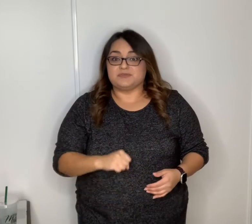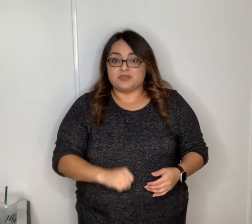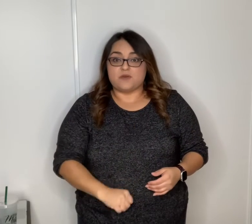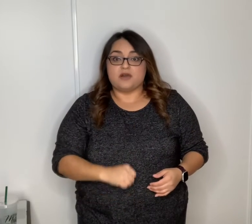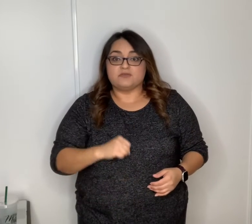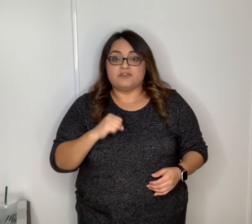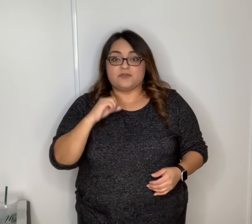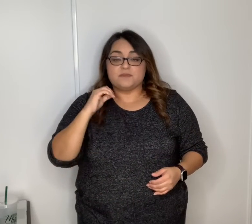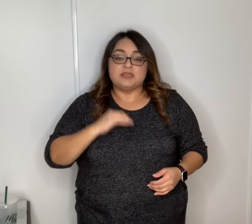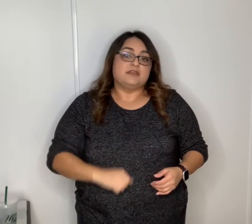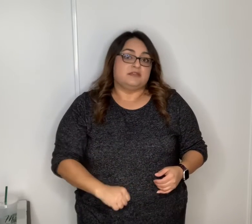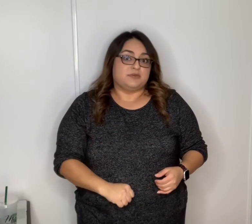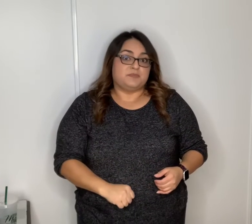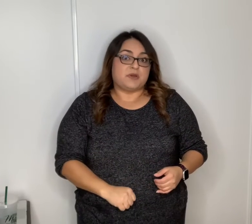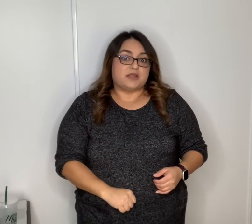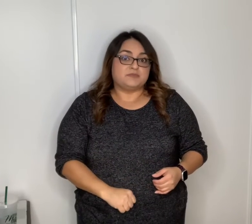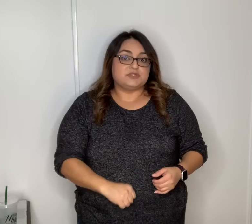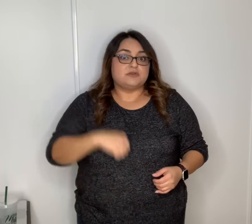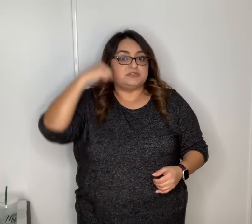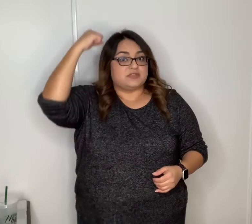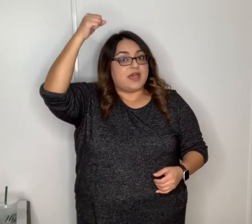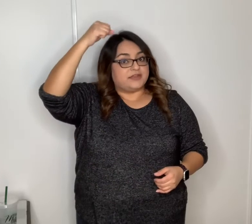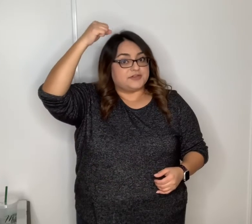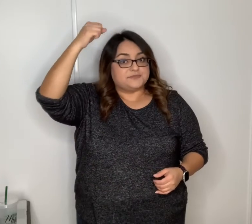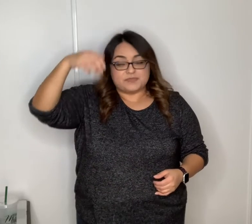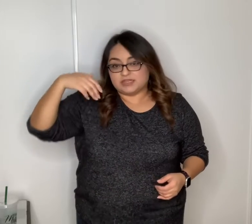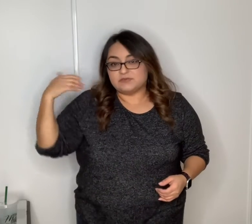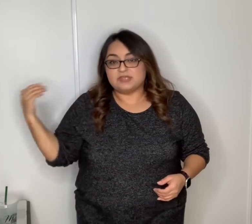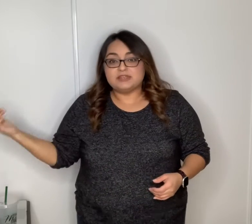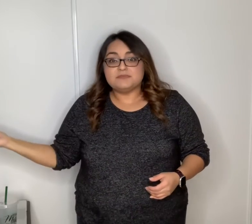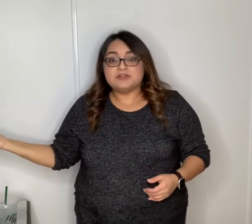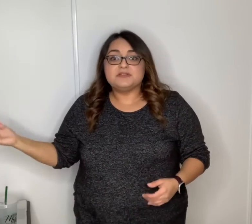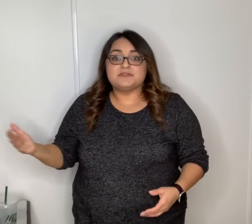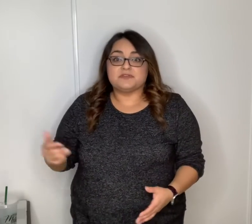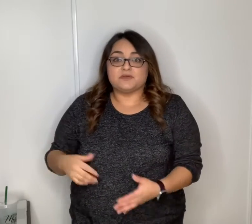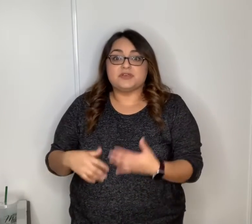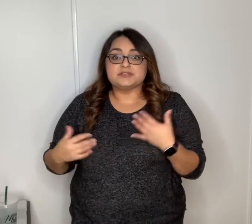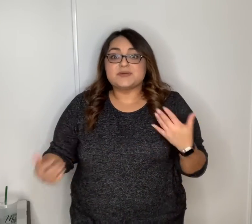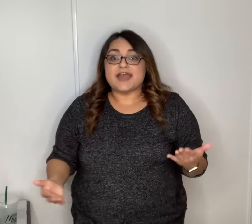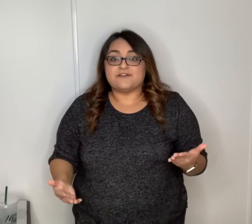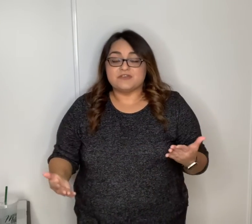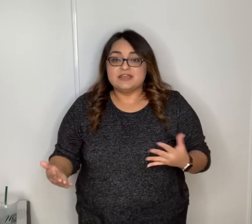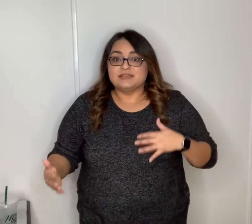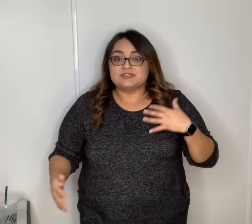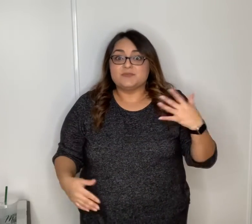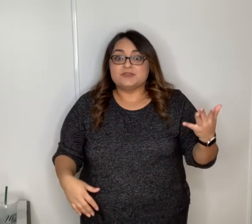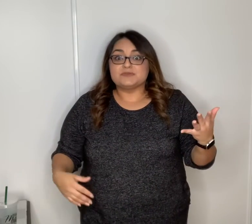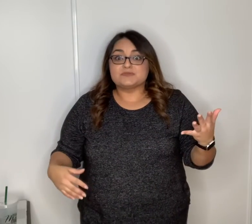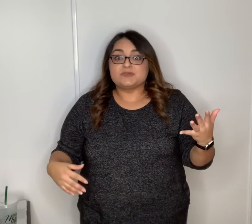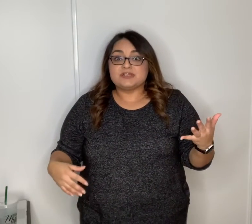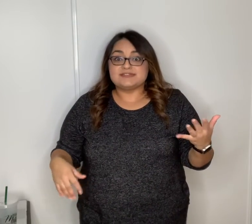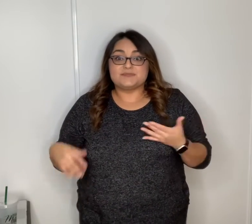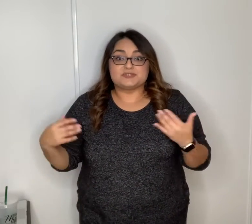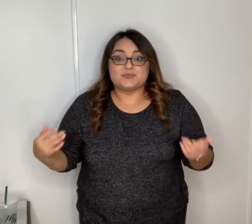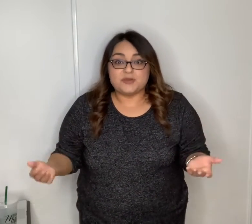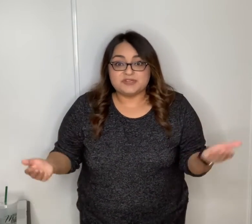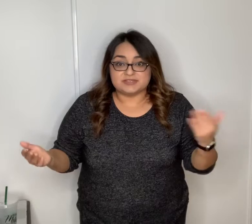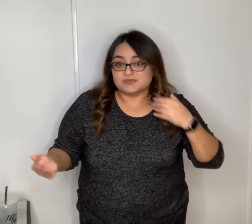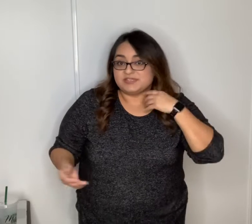we go all the way from the bottom dough to the high dough and then in the middle of the song we also have some of those words that mr palmer does so we